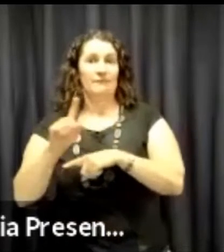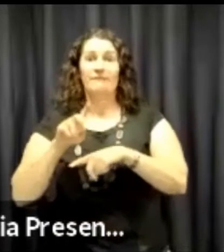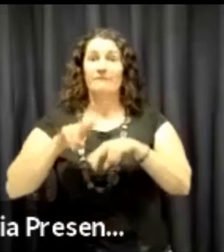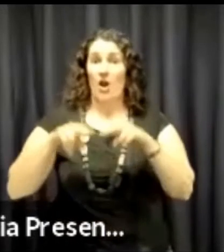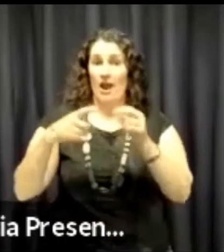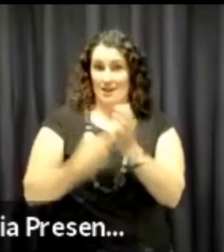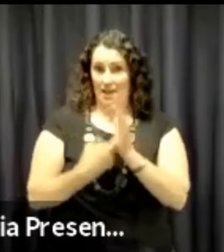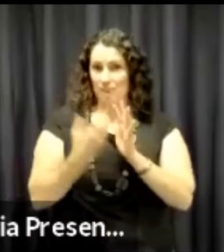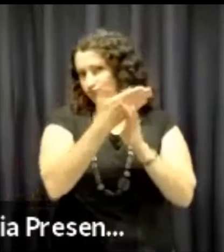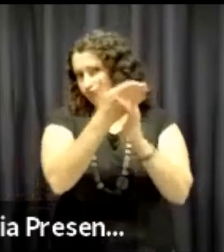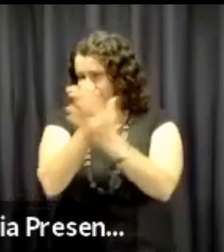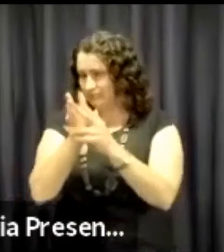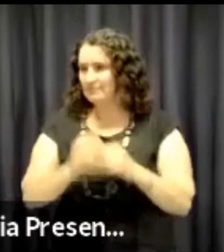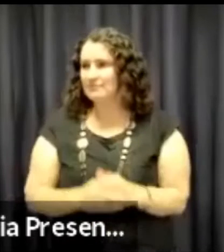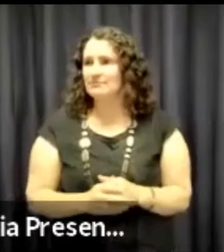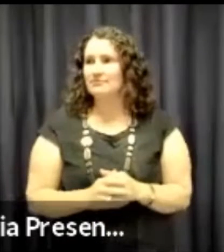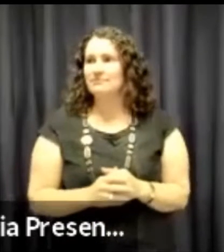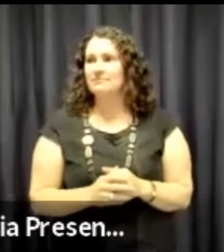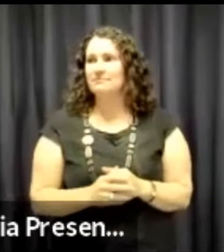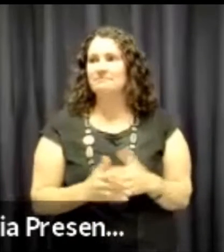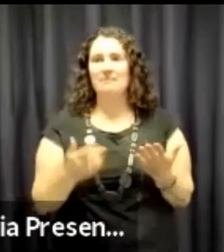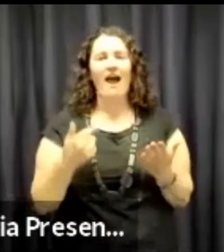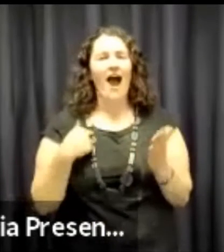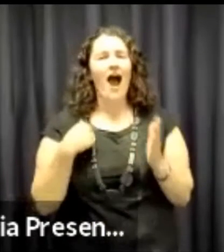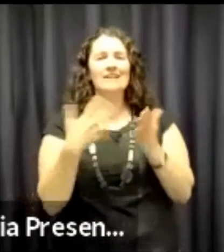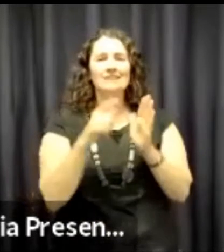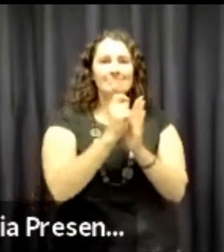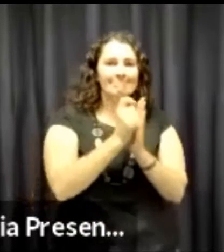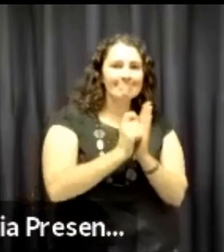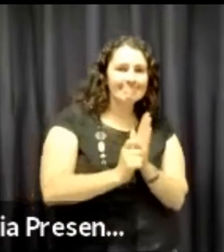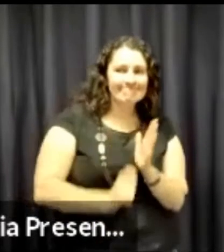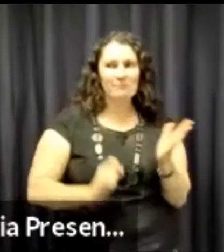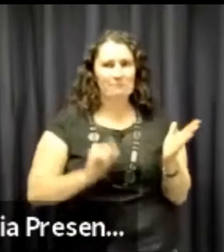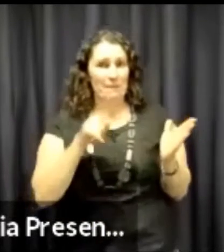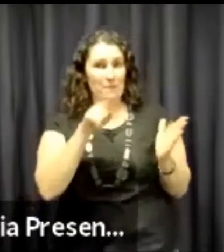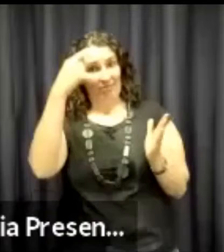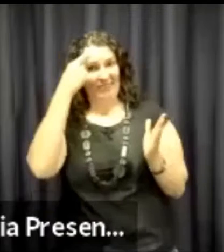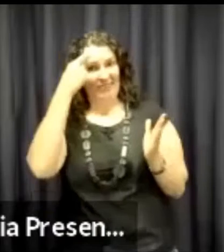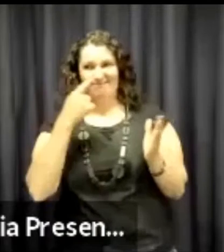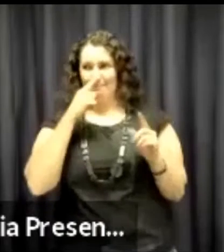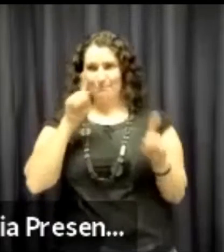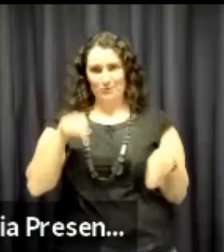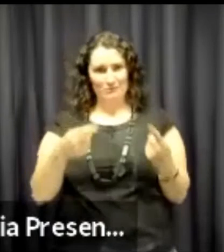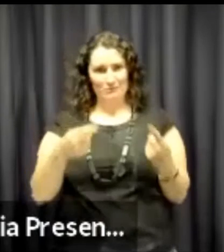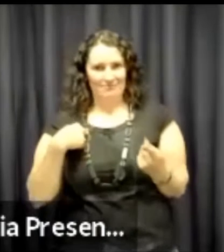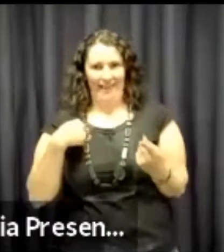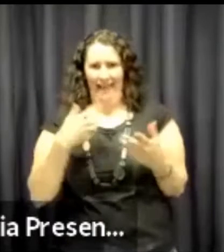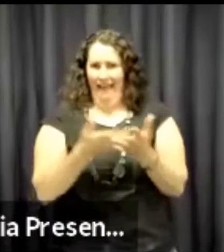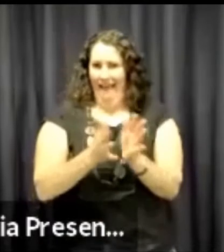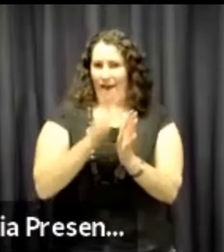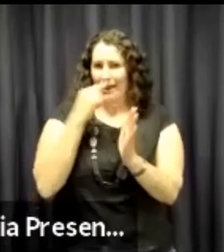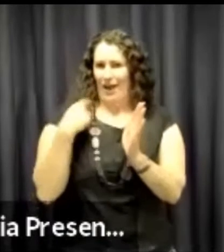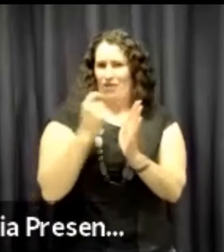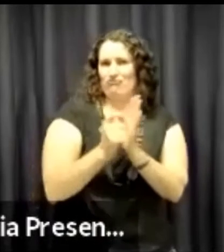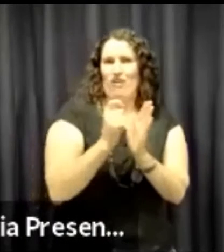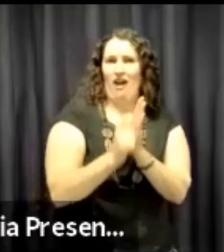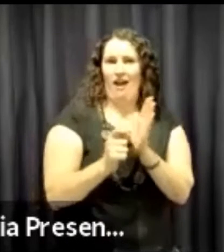Recently you should have received last Friday the electronic version of the annual report and you may have thought it was almost